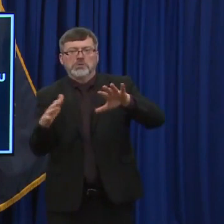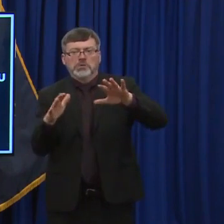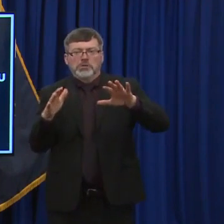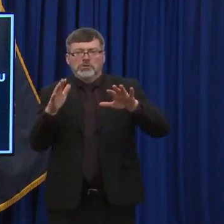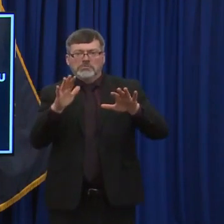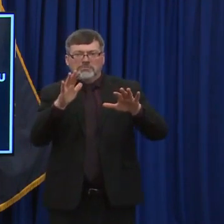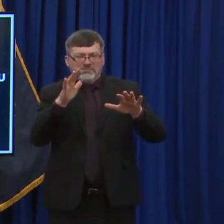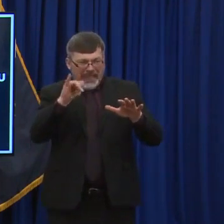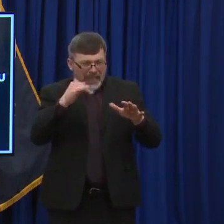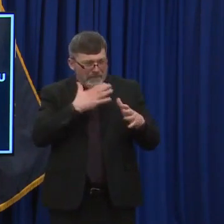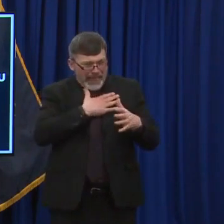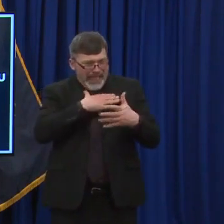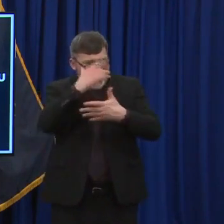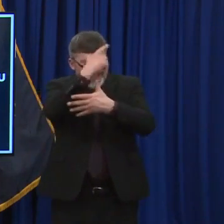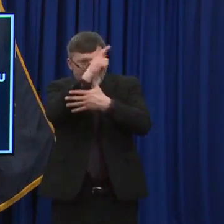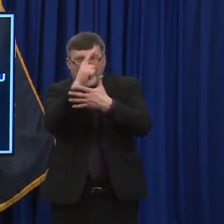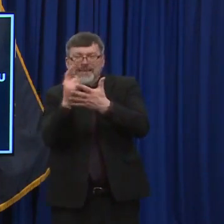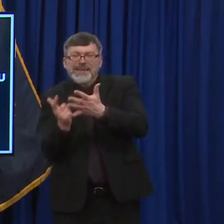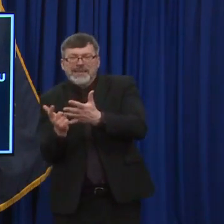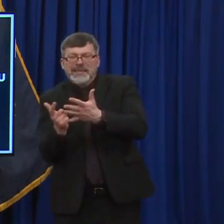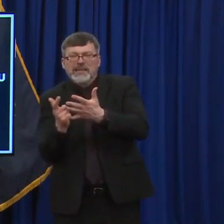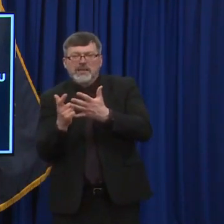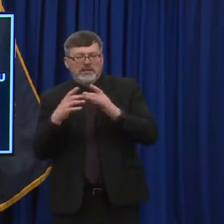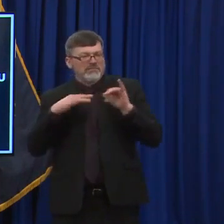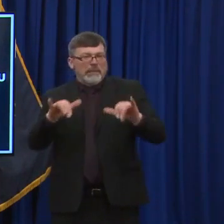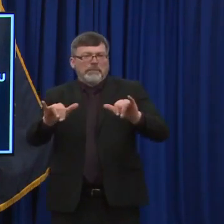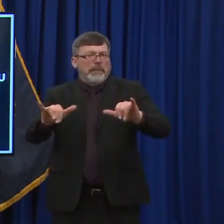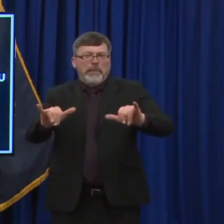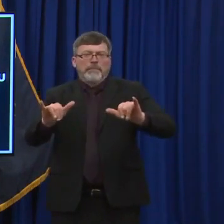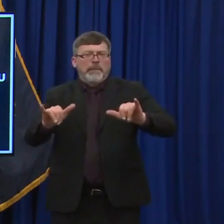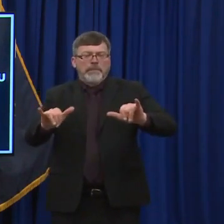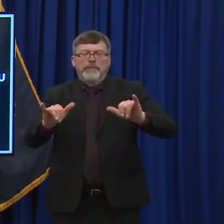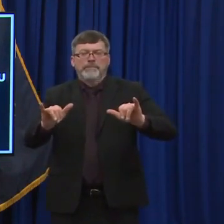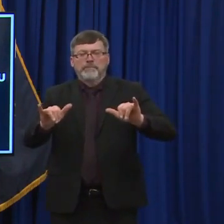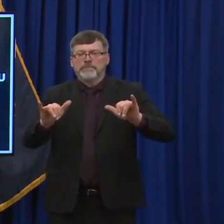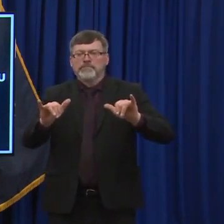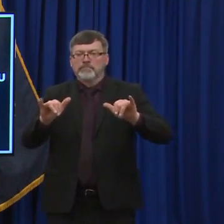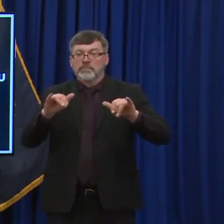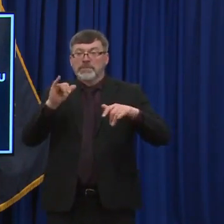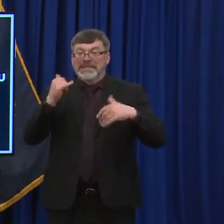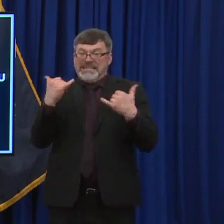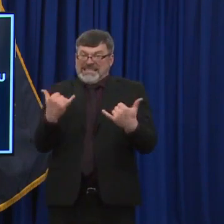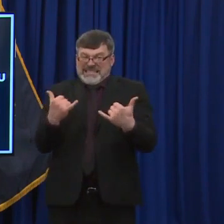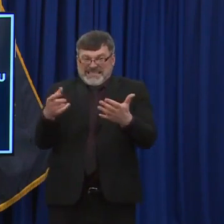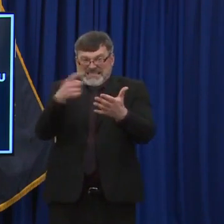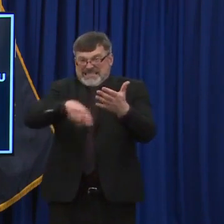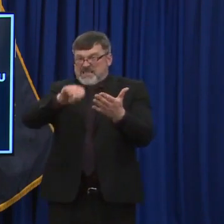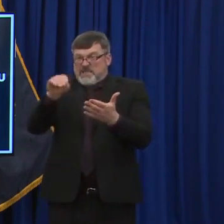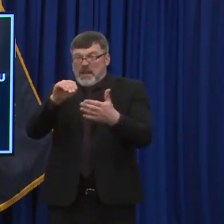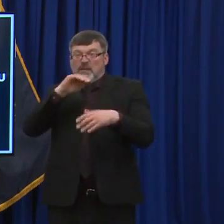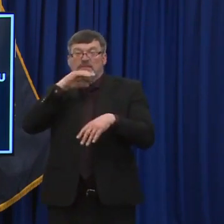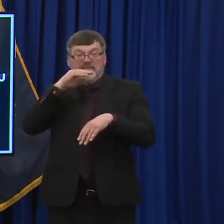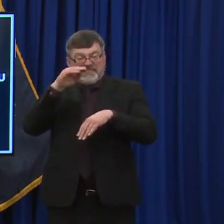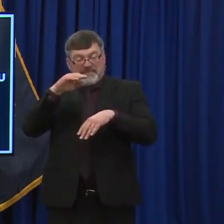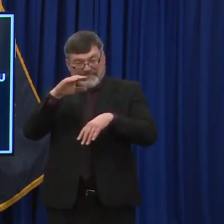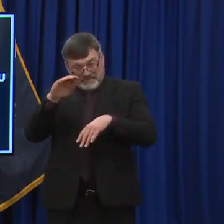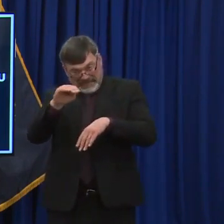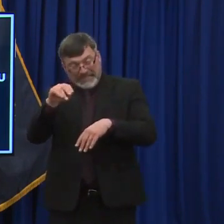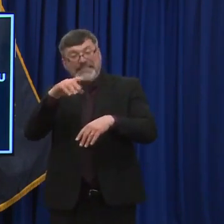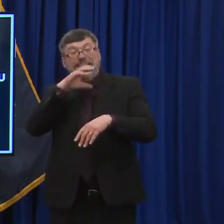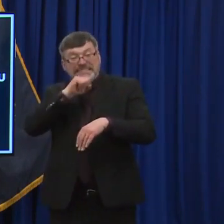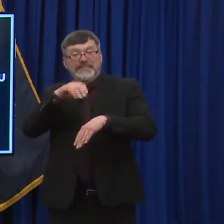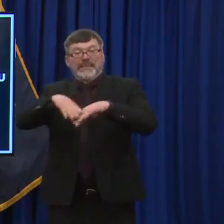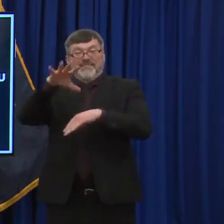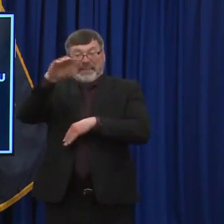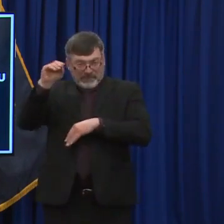based on health risk, uh, we're sticking to that. And so we want to make sure if you're 50 and up, you do get kind of your first shot at getting into the system and getting